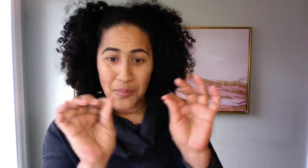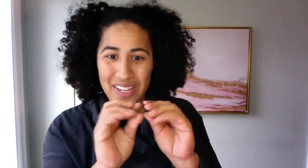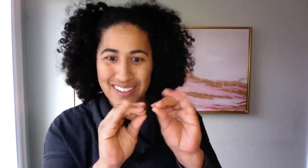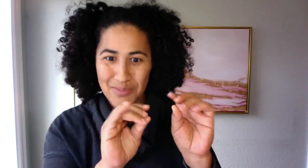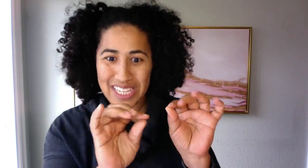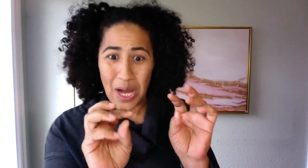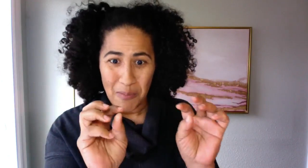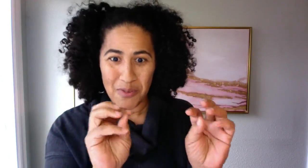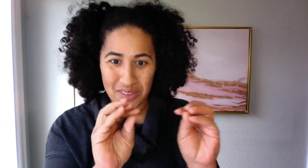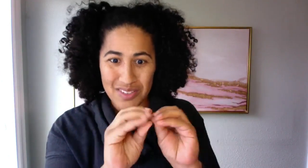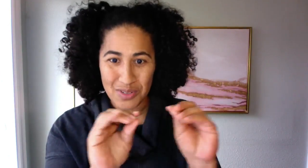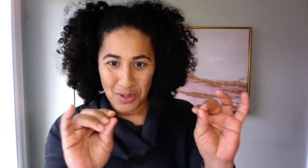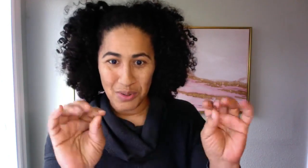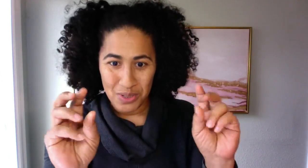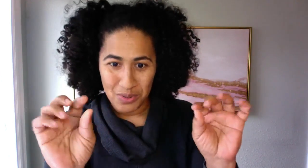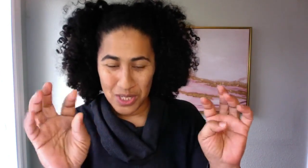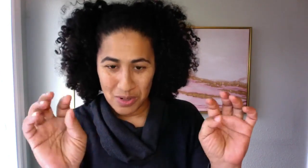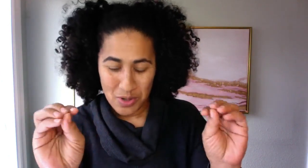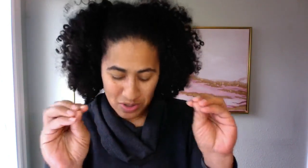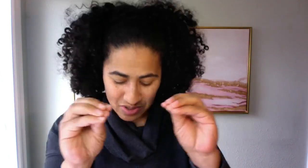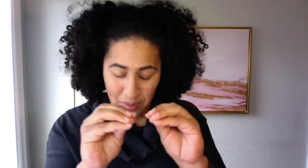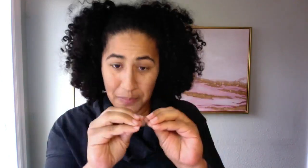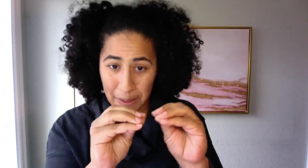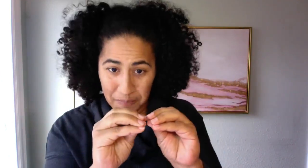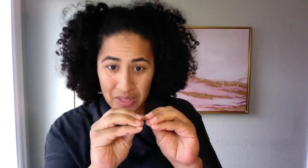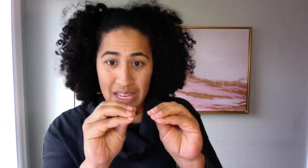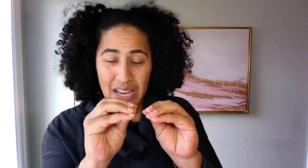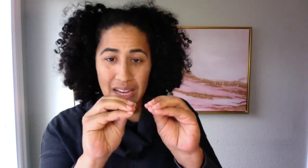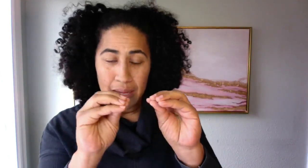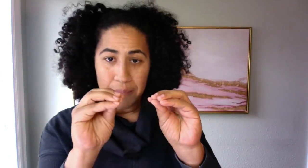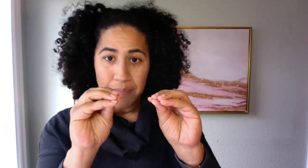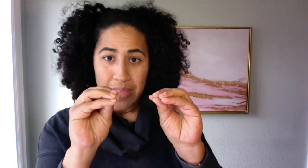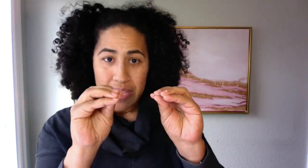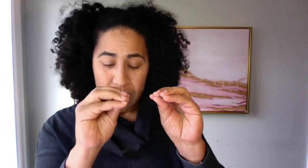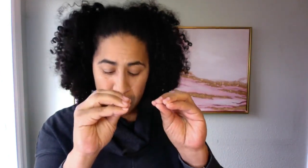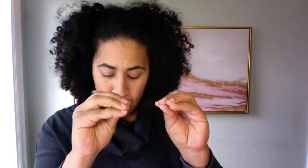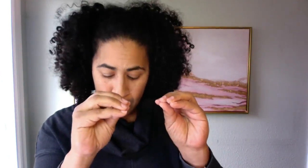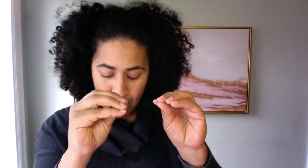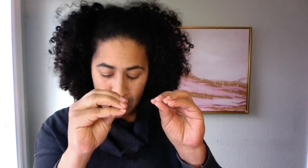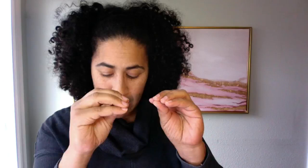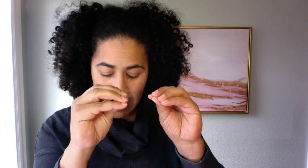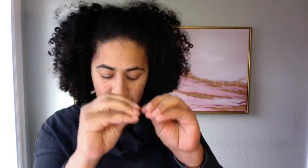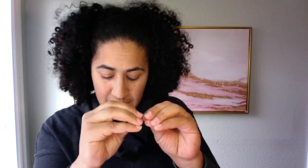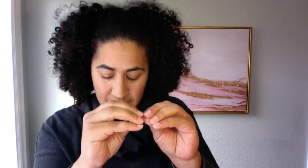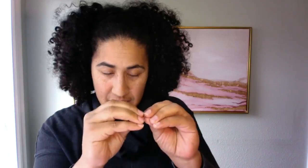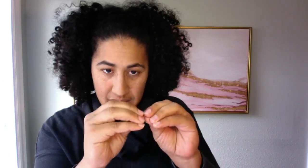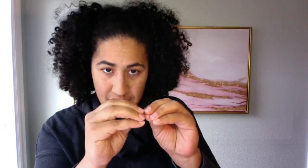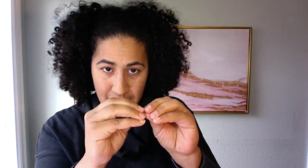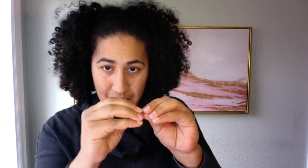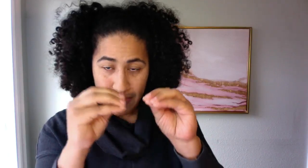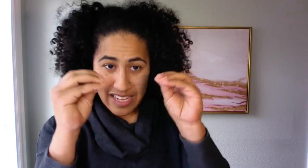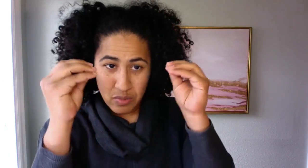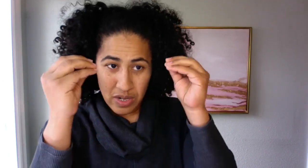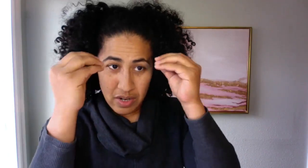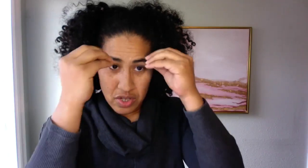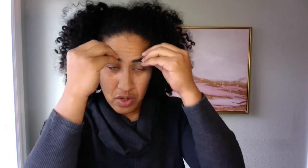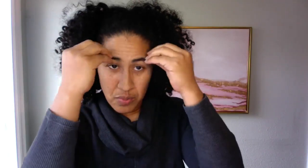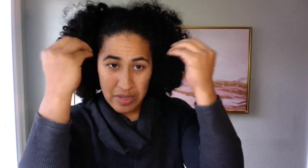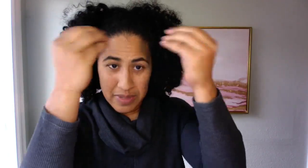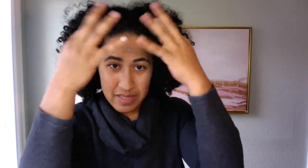but it's really helpful to know your, what your emotions are. But, um, so then that's where your brain mixes